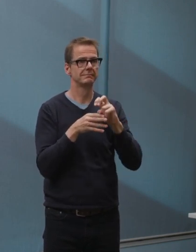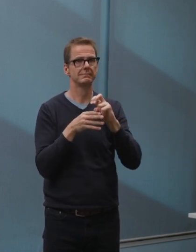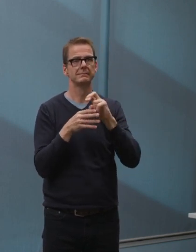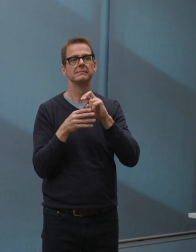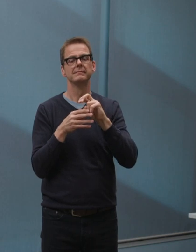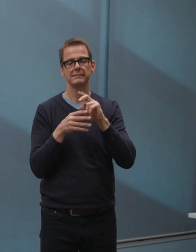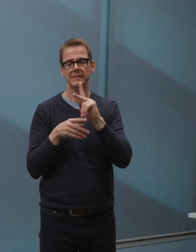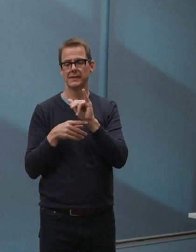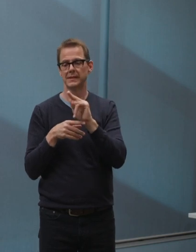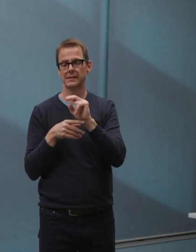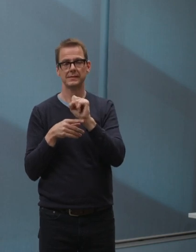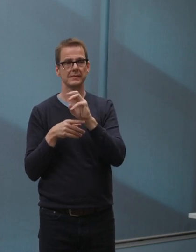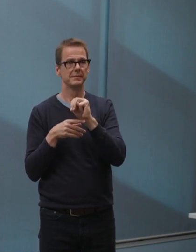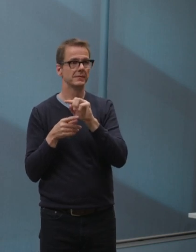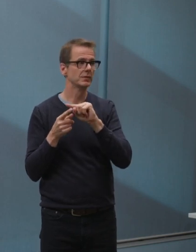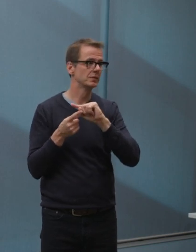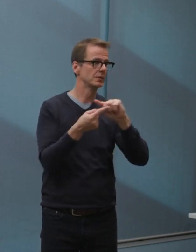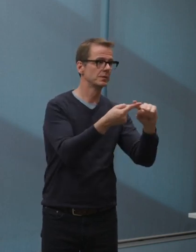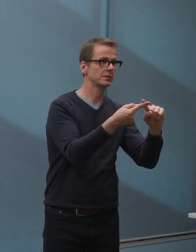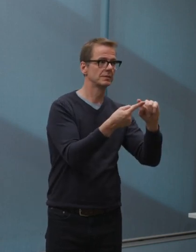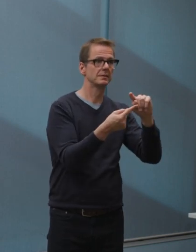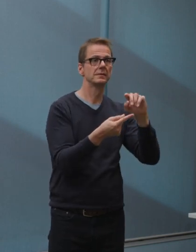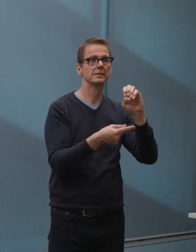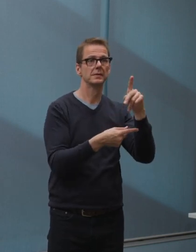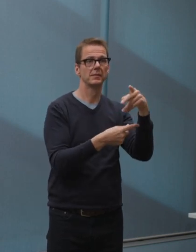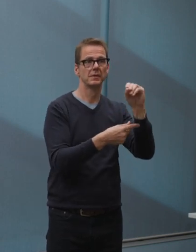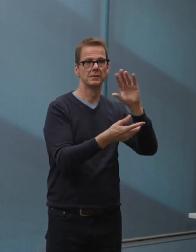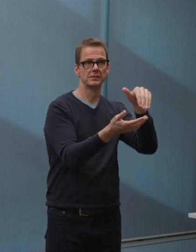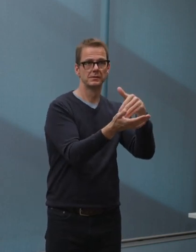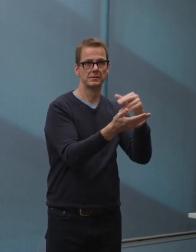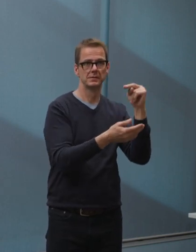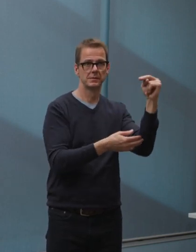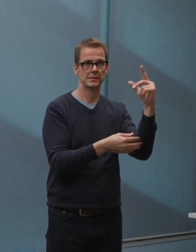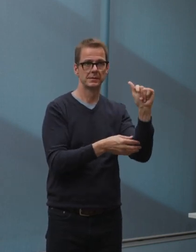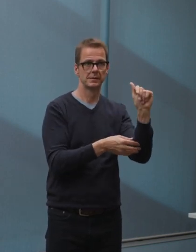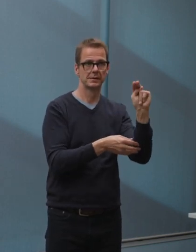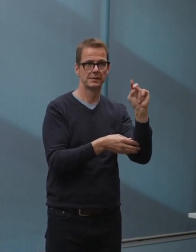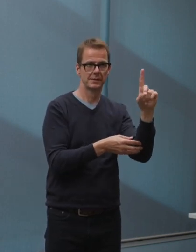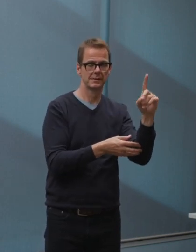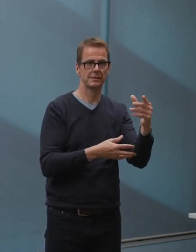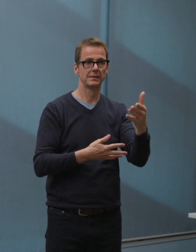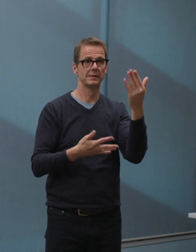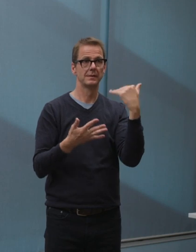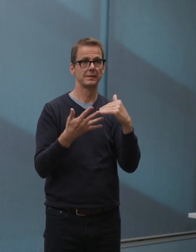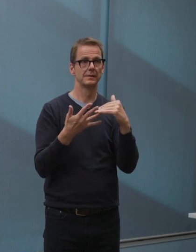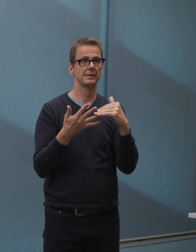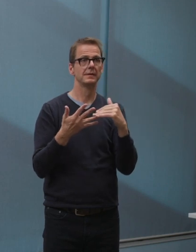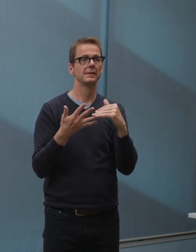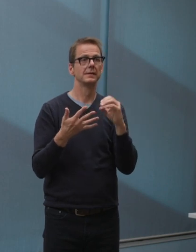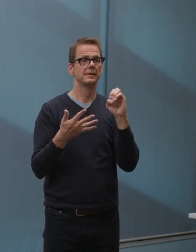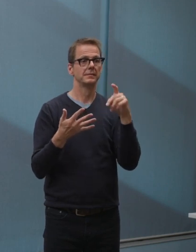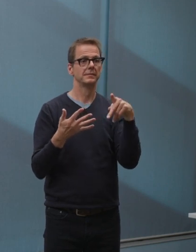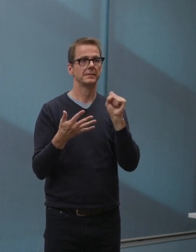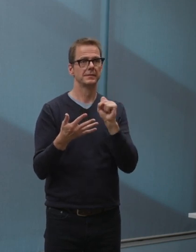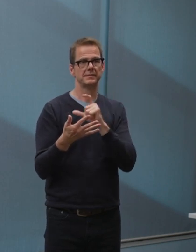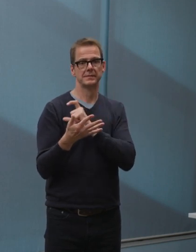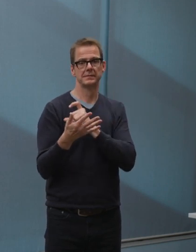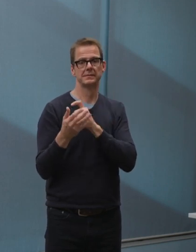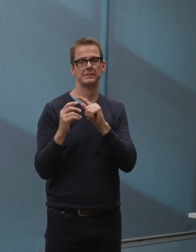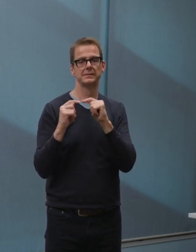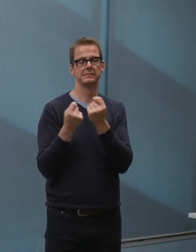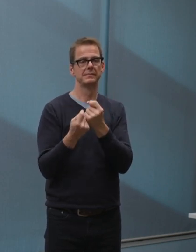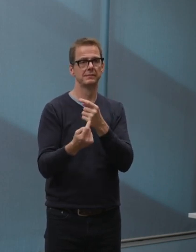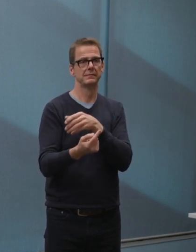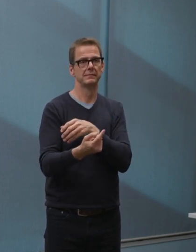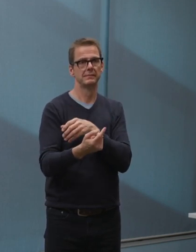Centre. We've also got our EPS and Neighbourhood Empowerment team working together to provide additional support to any